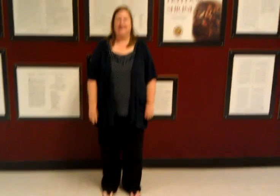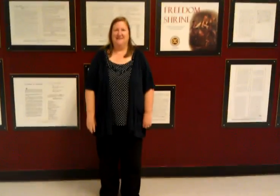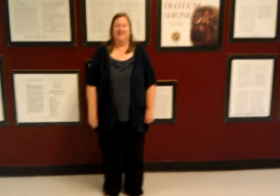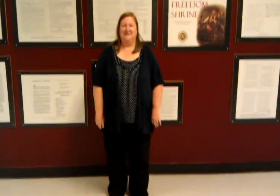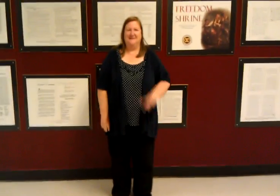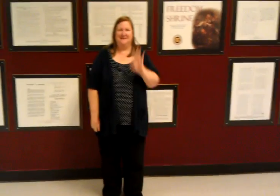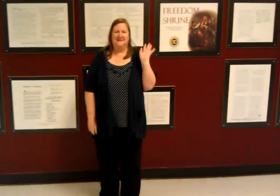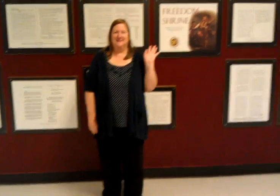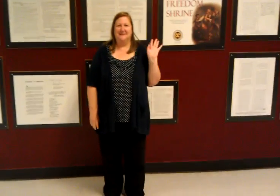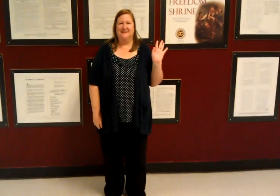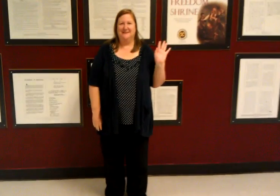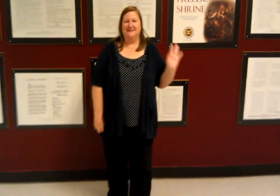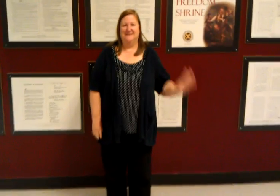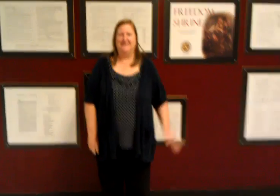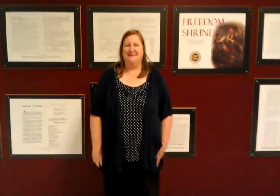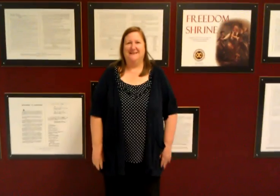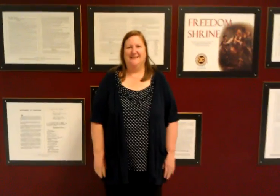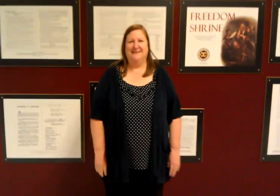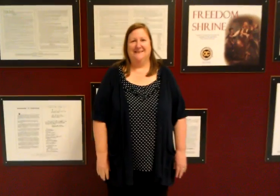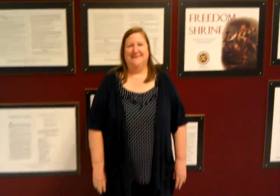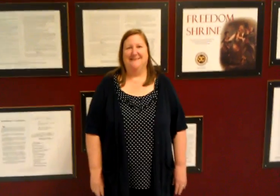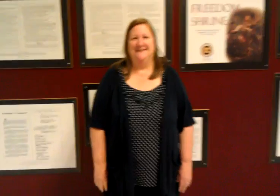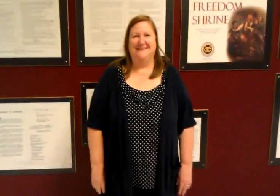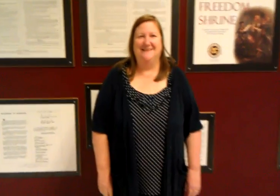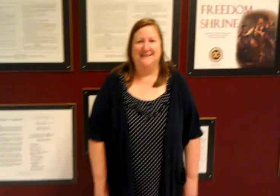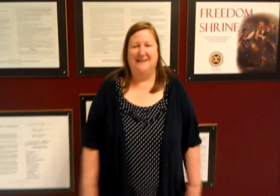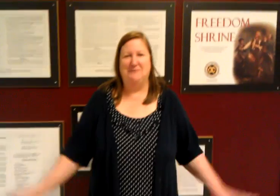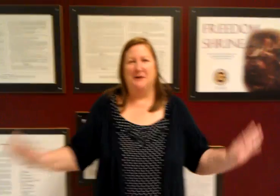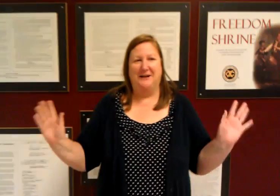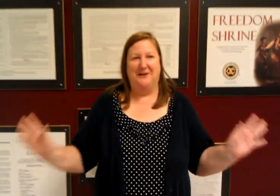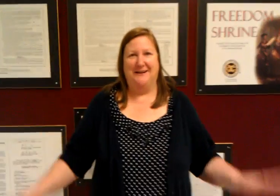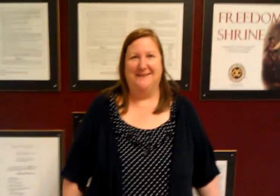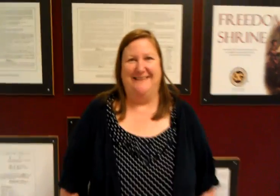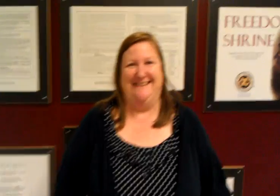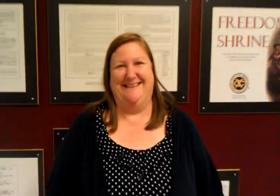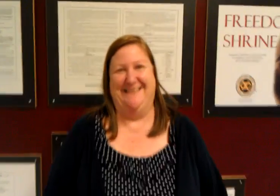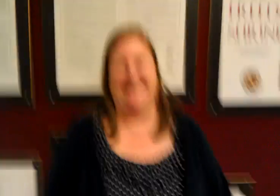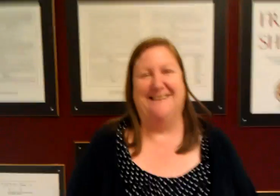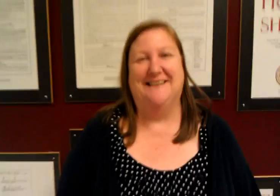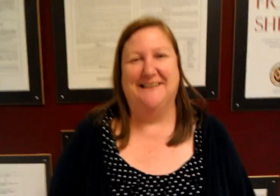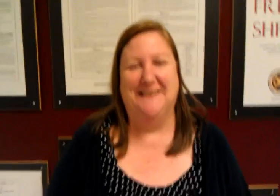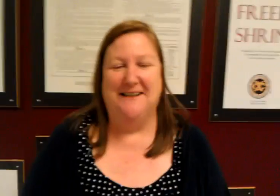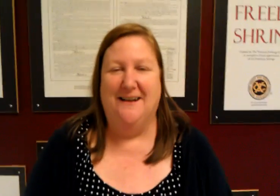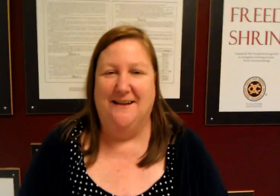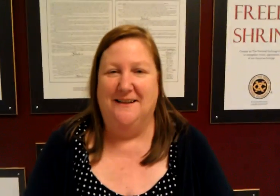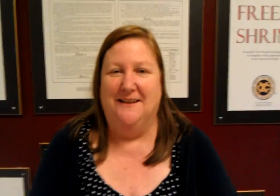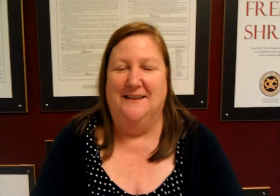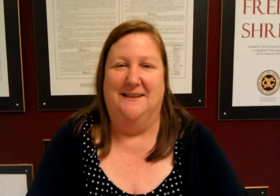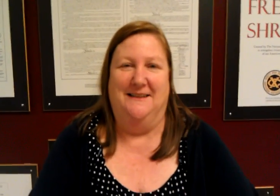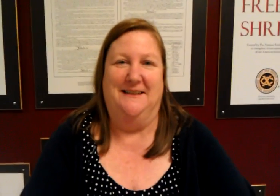everybody look who's here and look how little she's getting so what's going on Peggy how are you doing what week